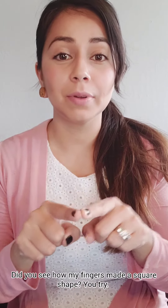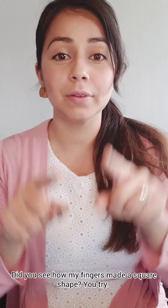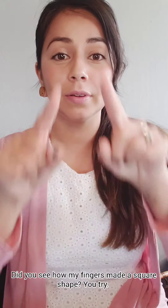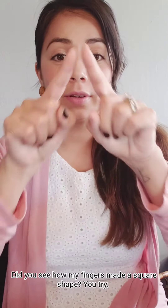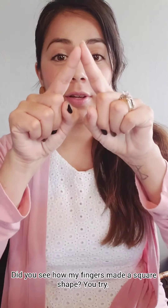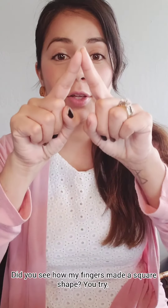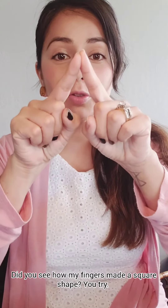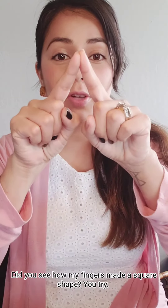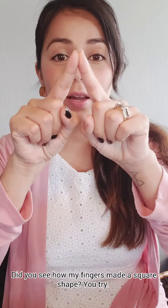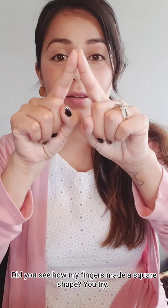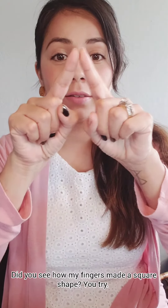You try.